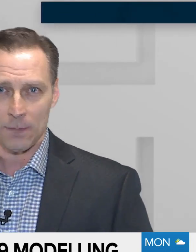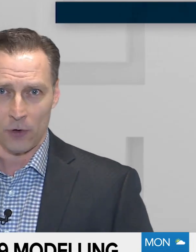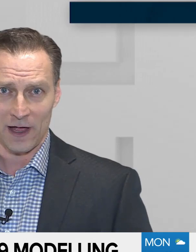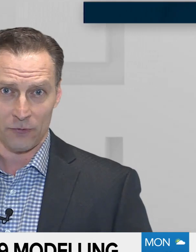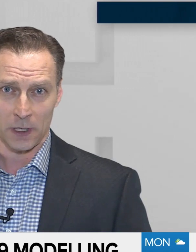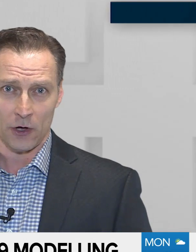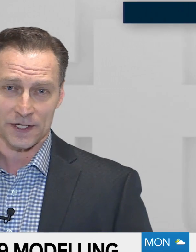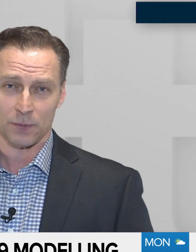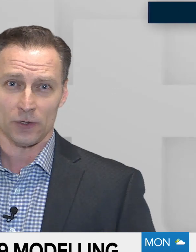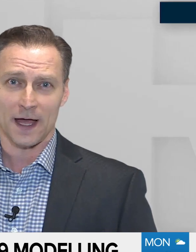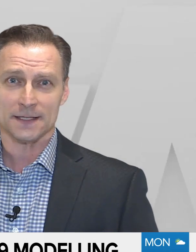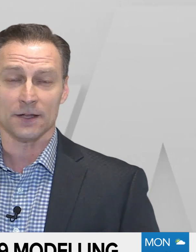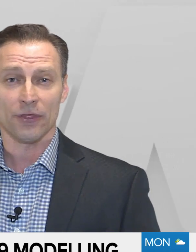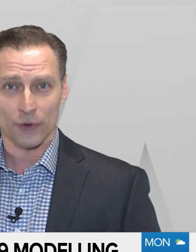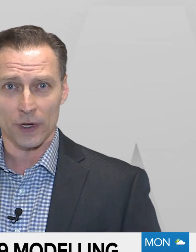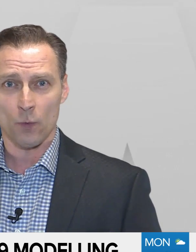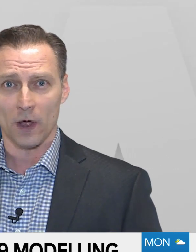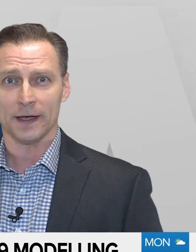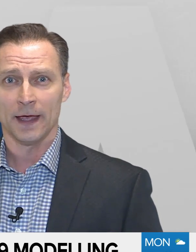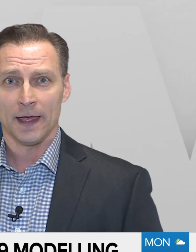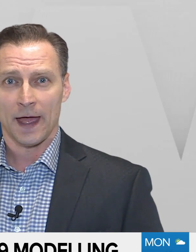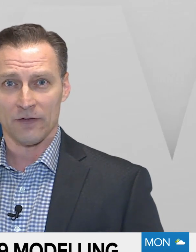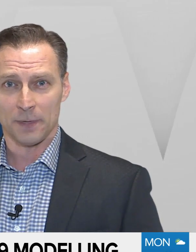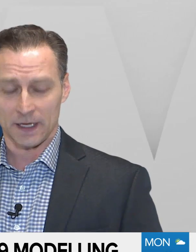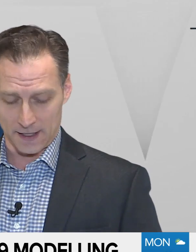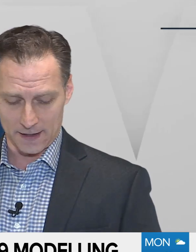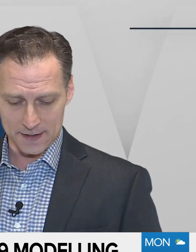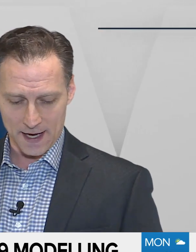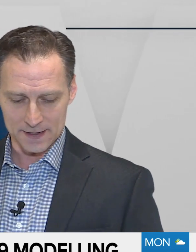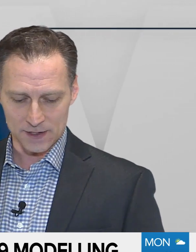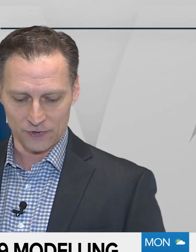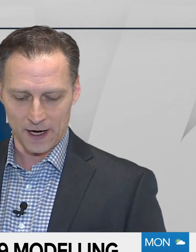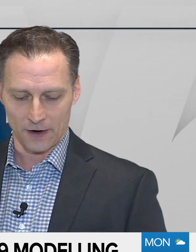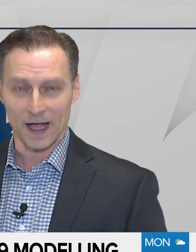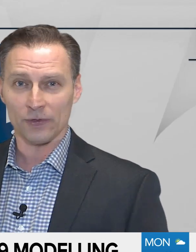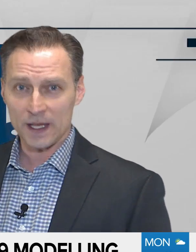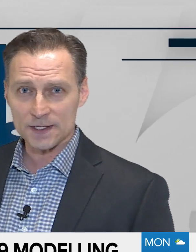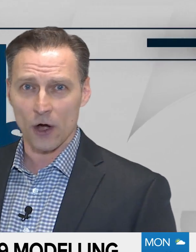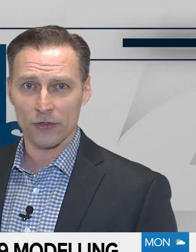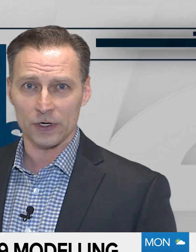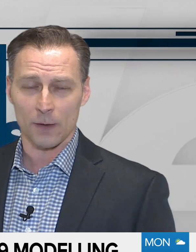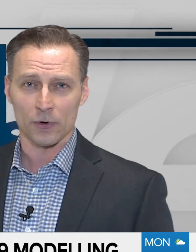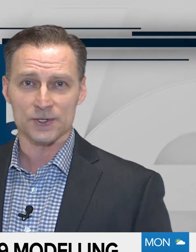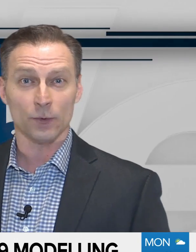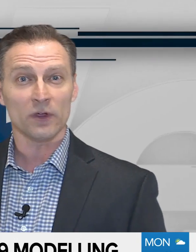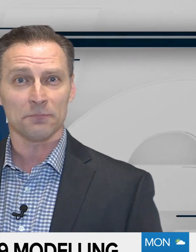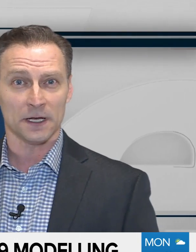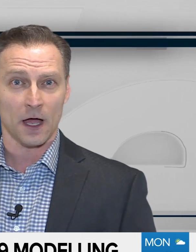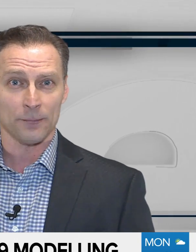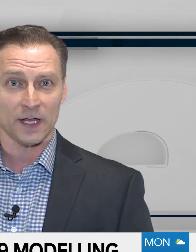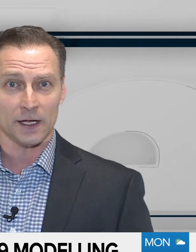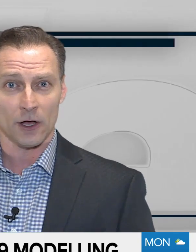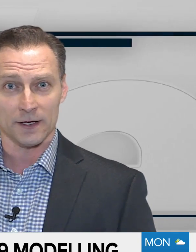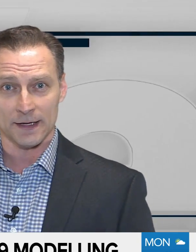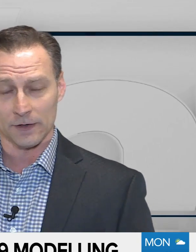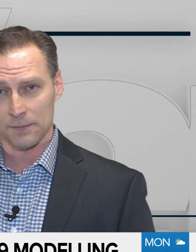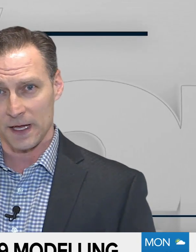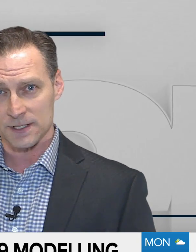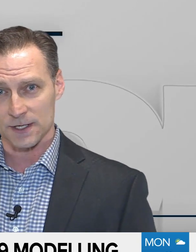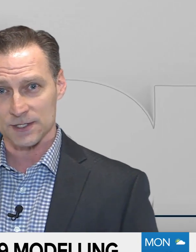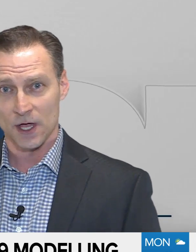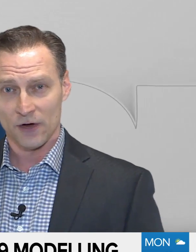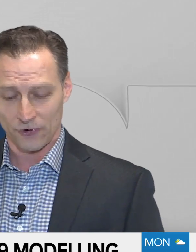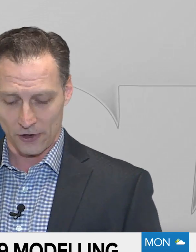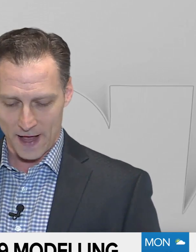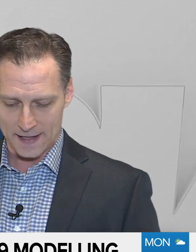90 people have been hospitalized and 31 have been in intensive care. Now, these are the numbers that we've been updating on a daily